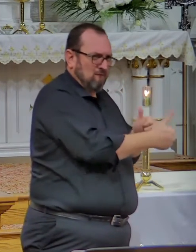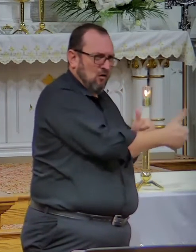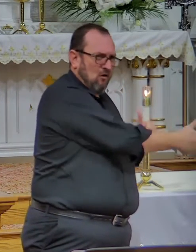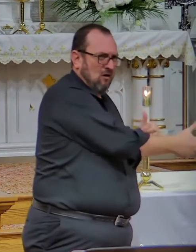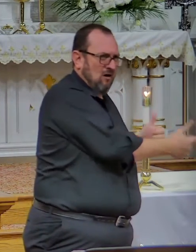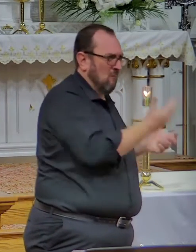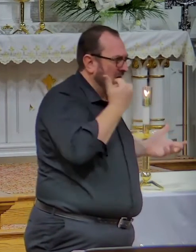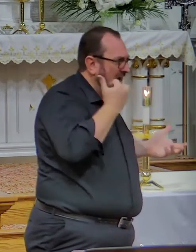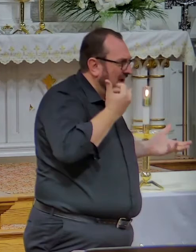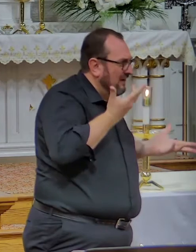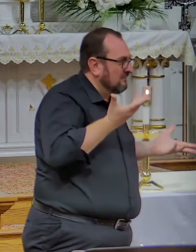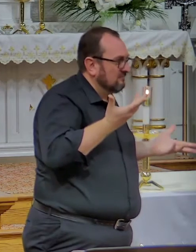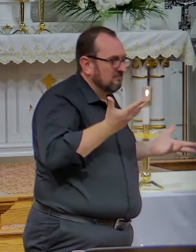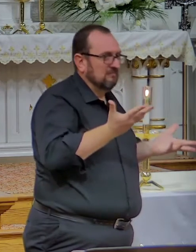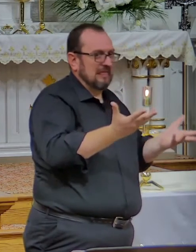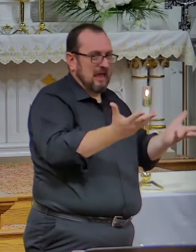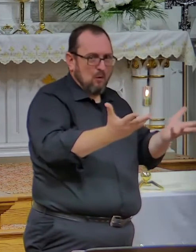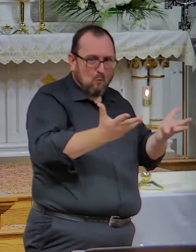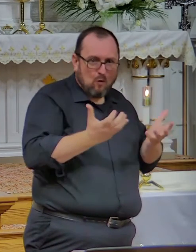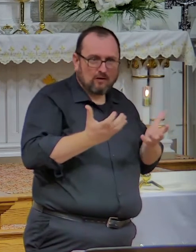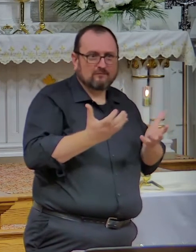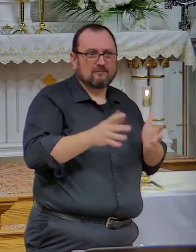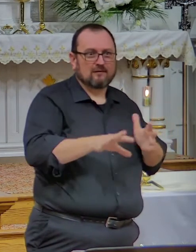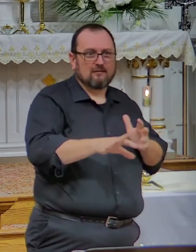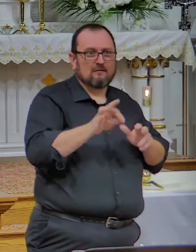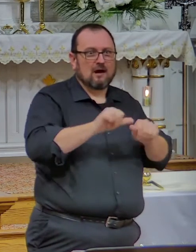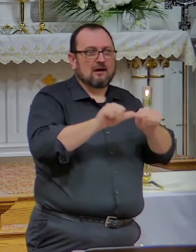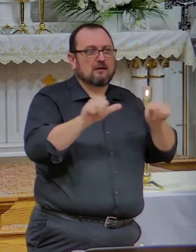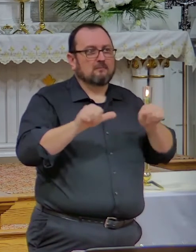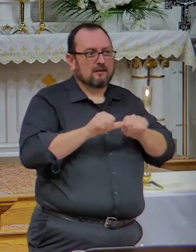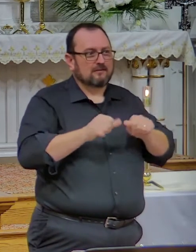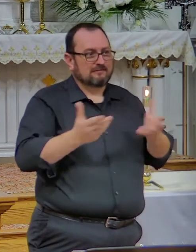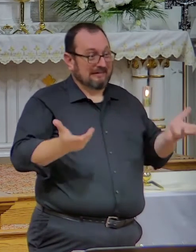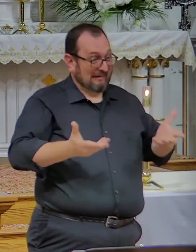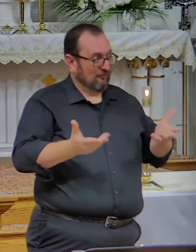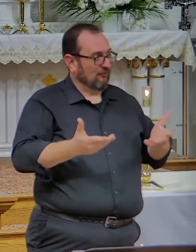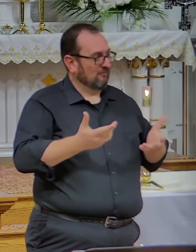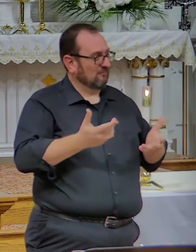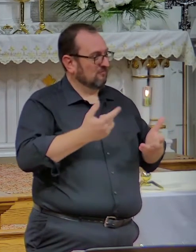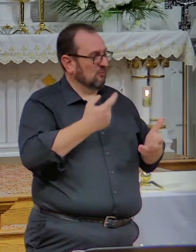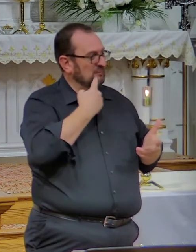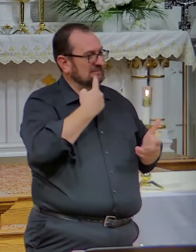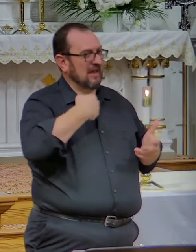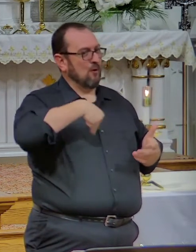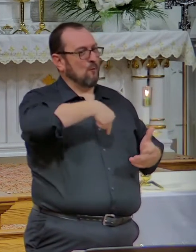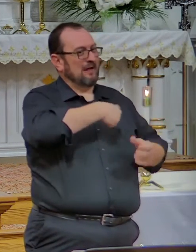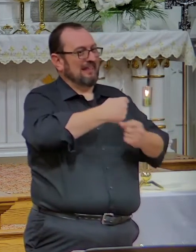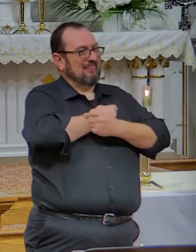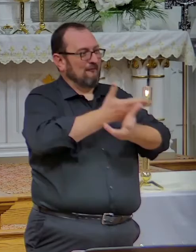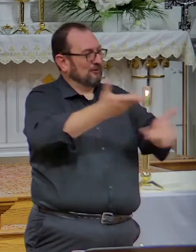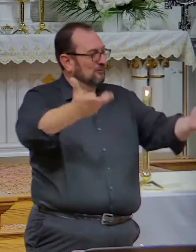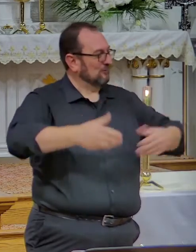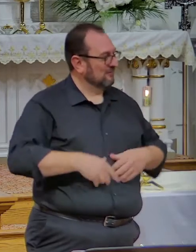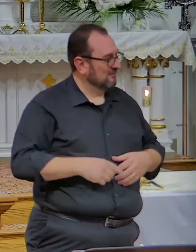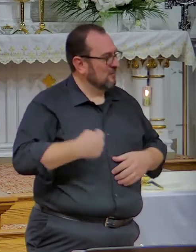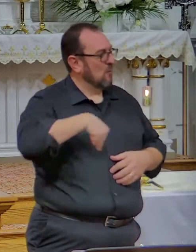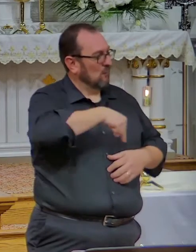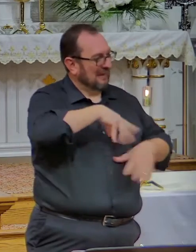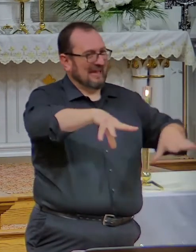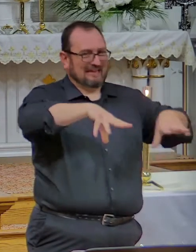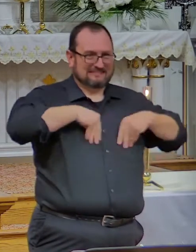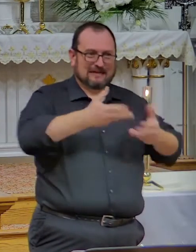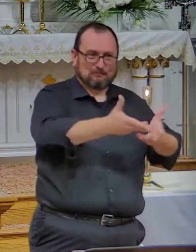They want to go to a place where people say, we love you. We accept you. We embrace you.